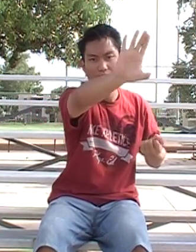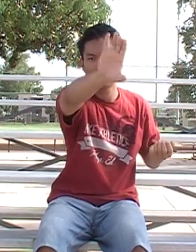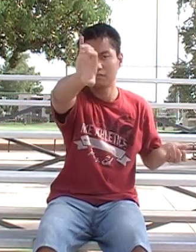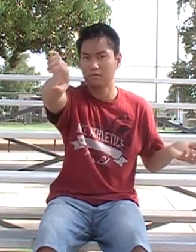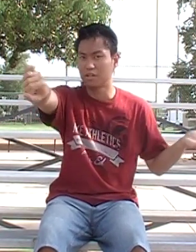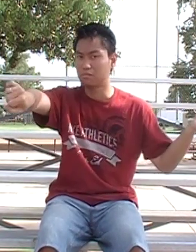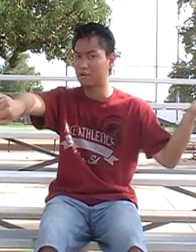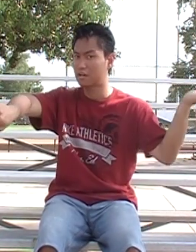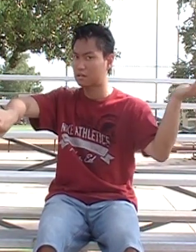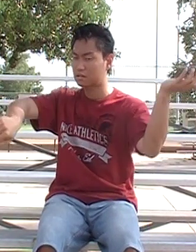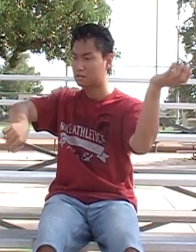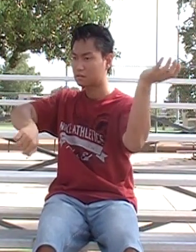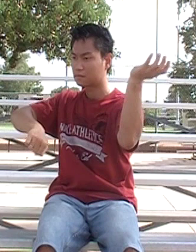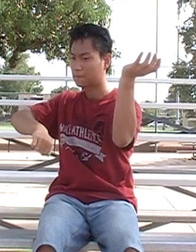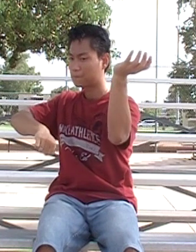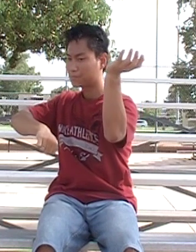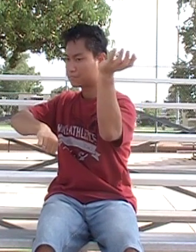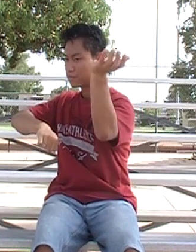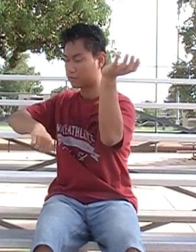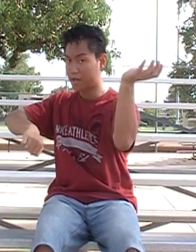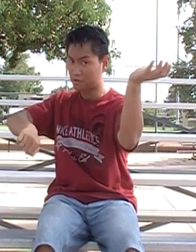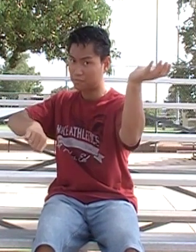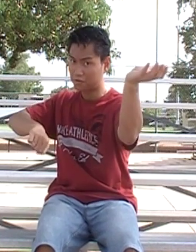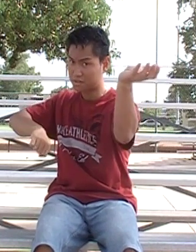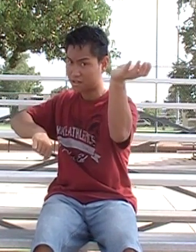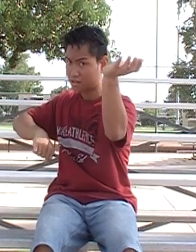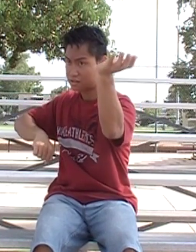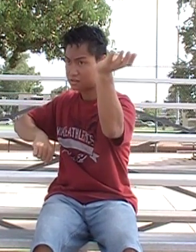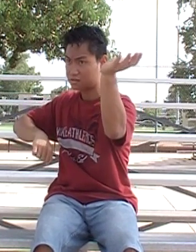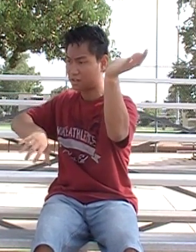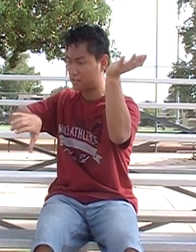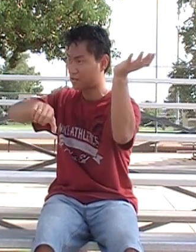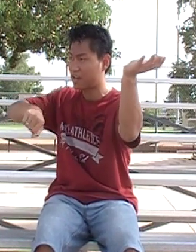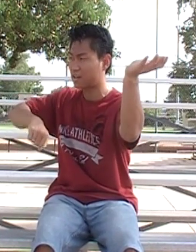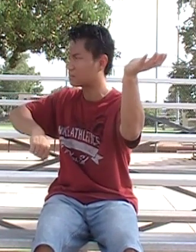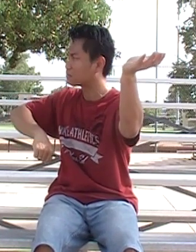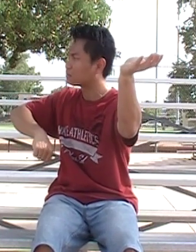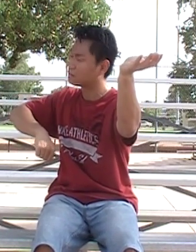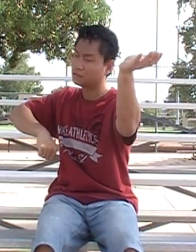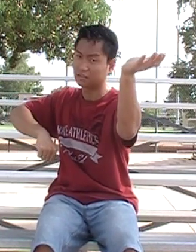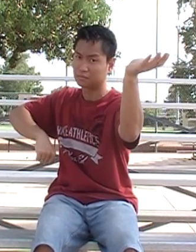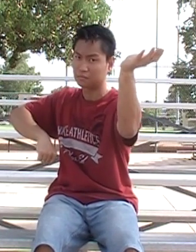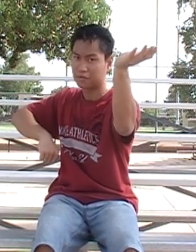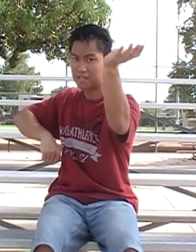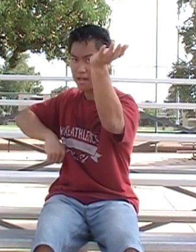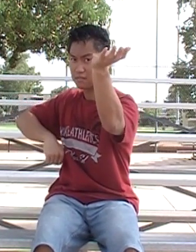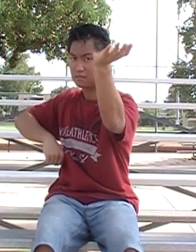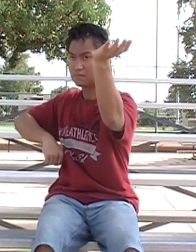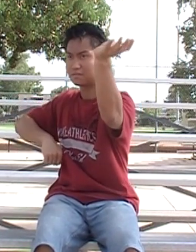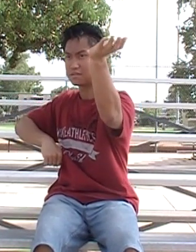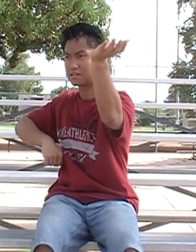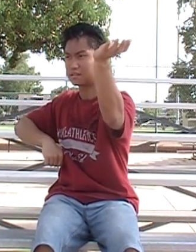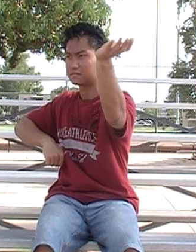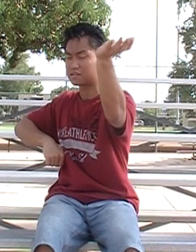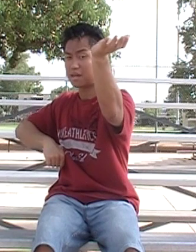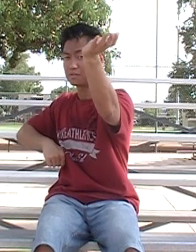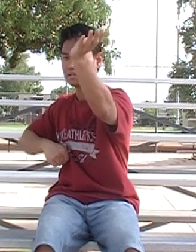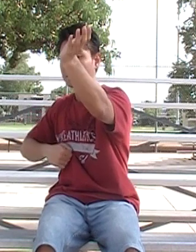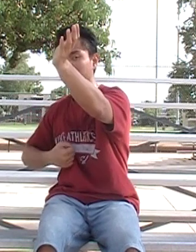Then you break. Grab your opponent's neck. Plame in your hand. Opponent's hand. Slam on the neck.